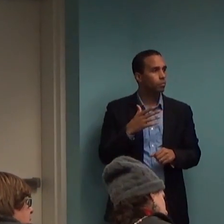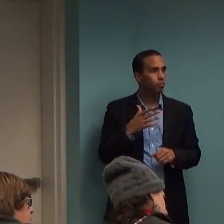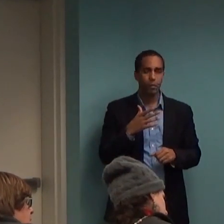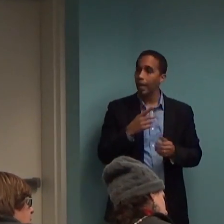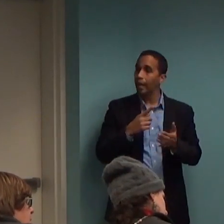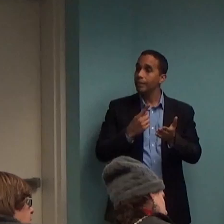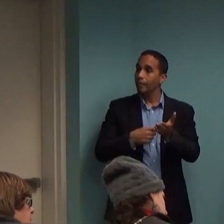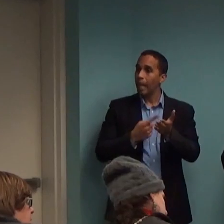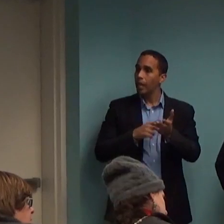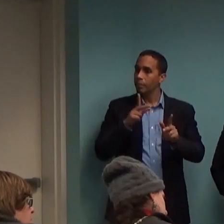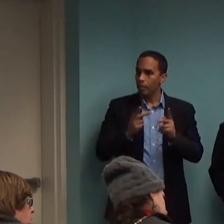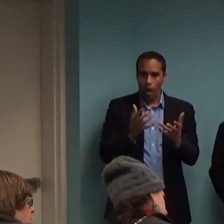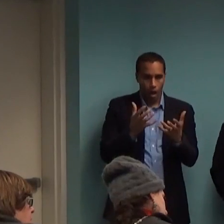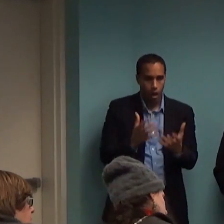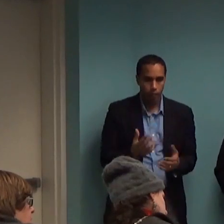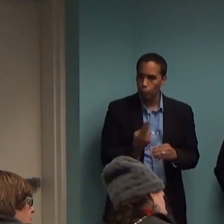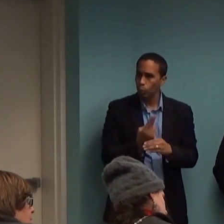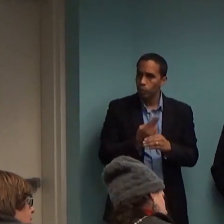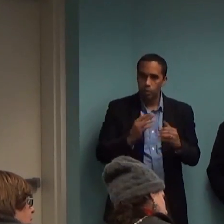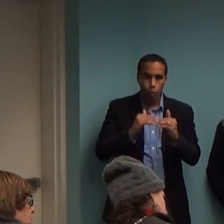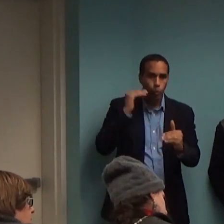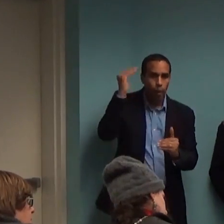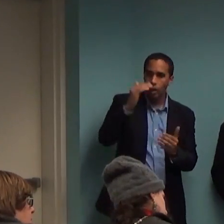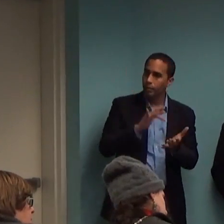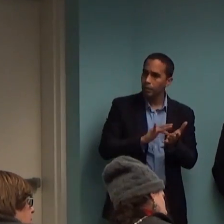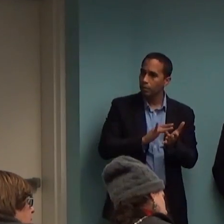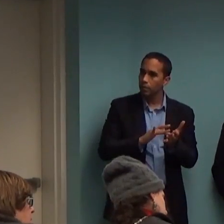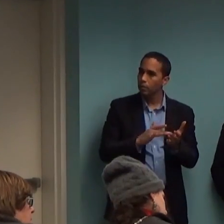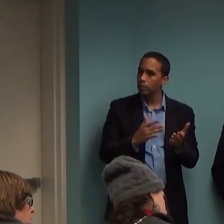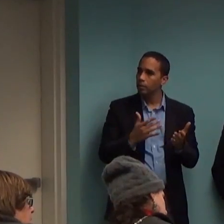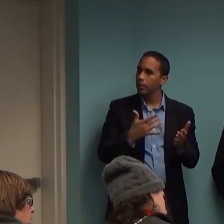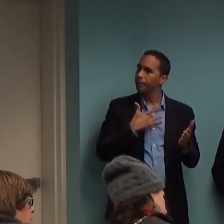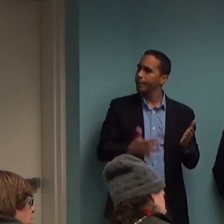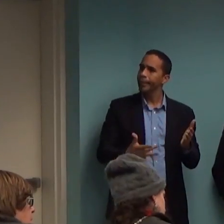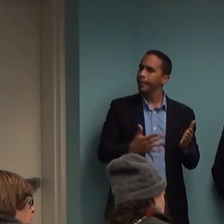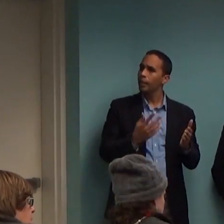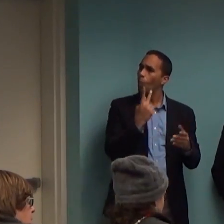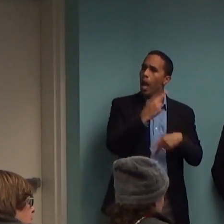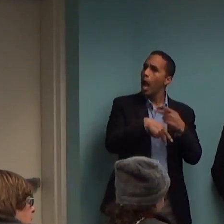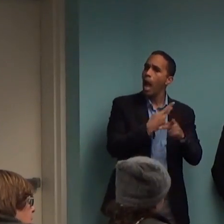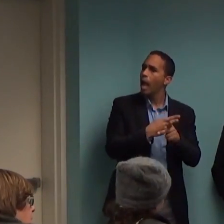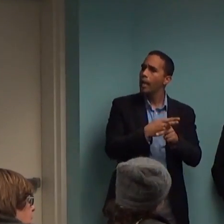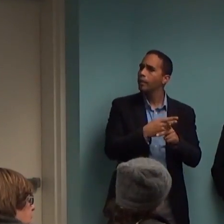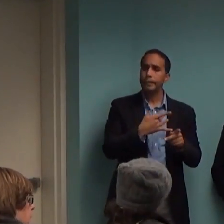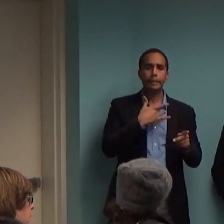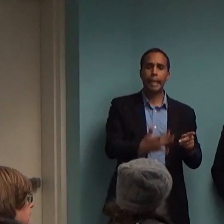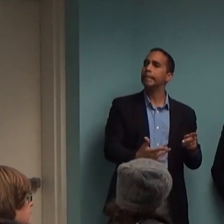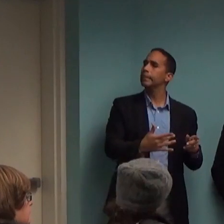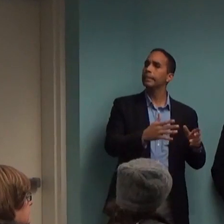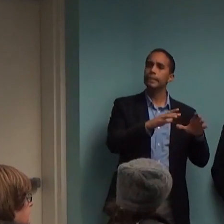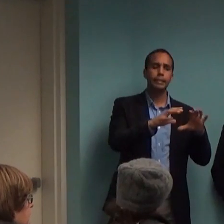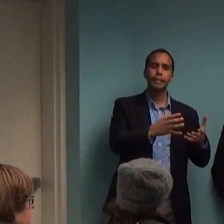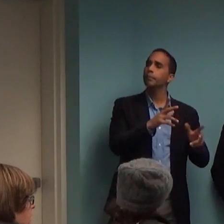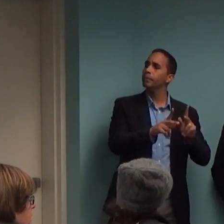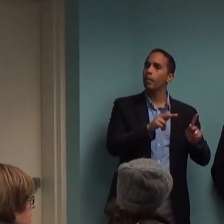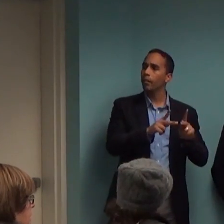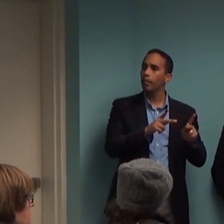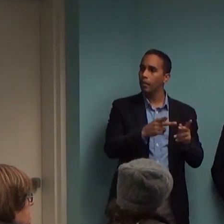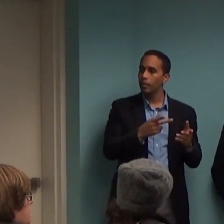medication? Like which, which symptom areas do you feel like there's an overuse thing? And usually that to practicing clinicians should be like an alert, like